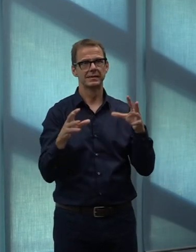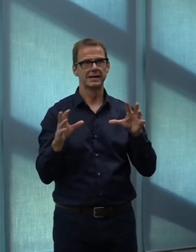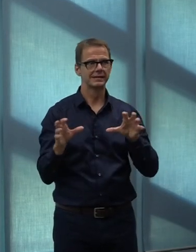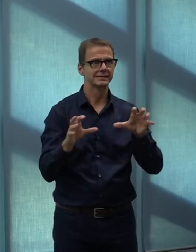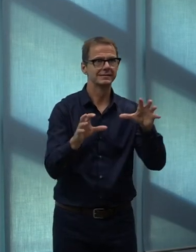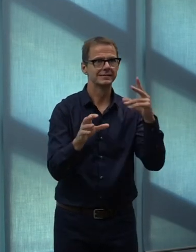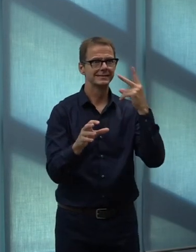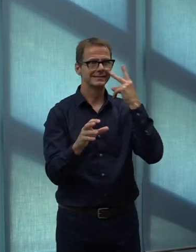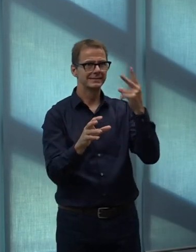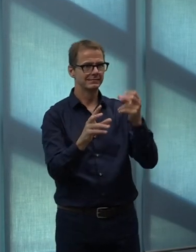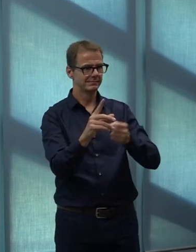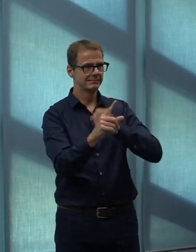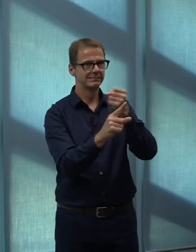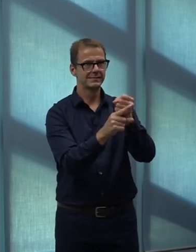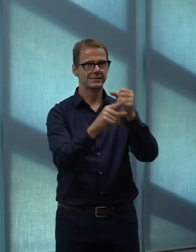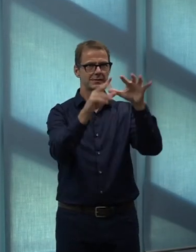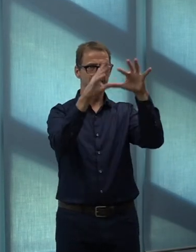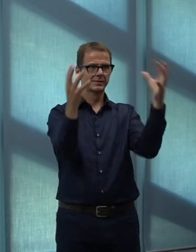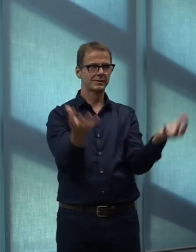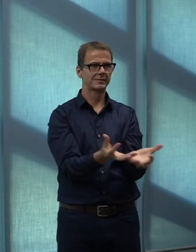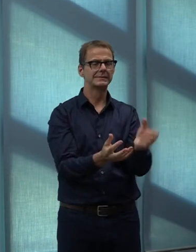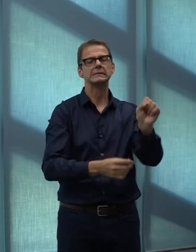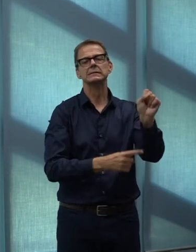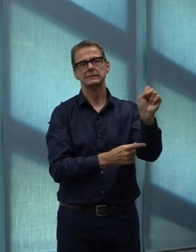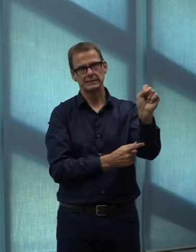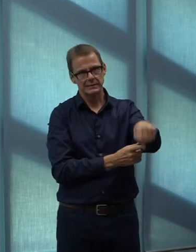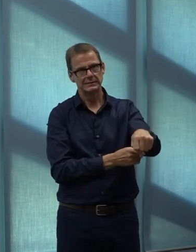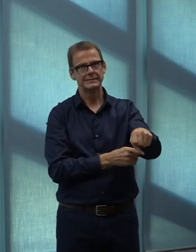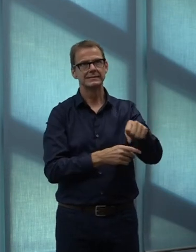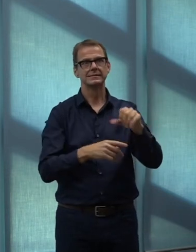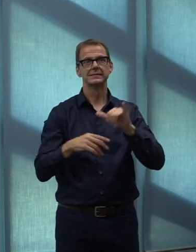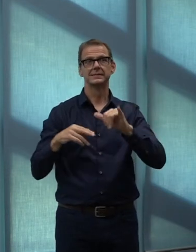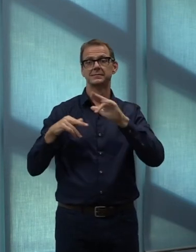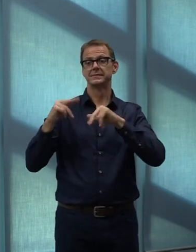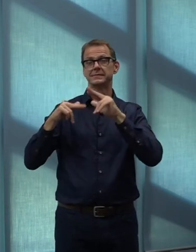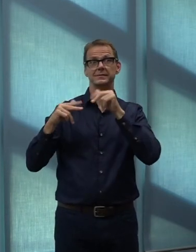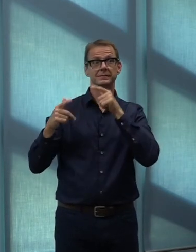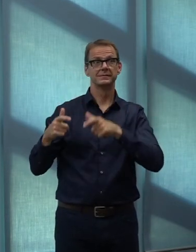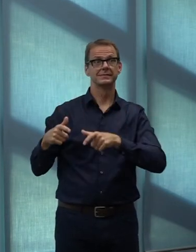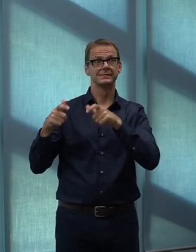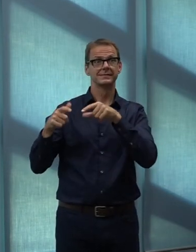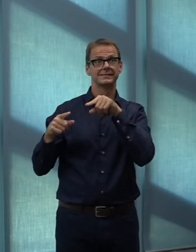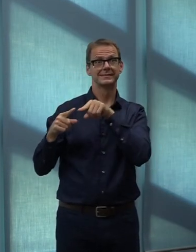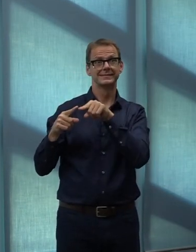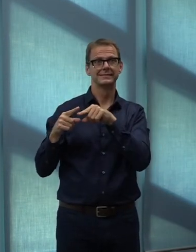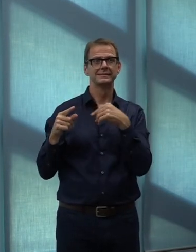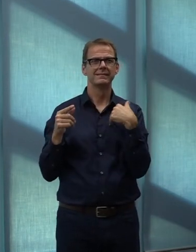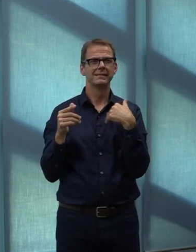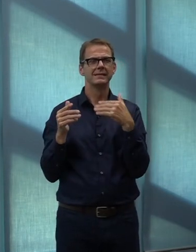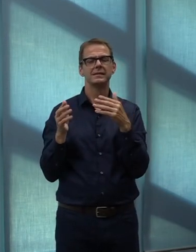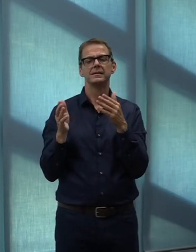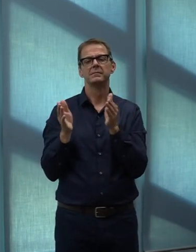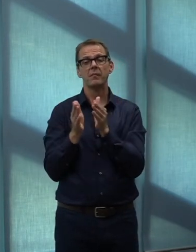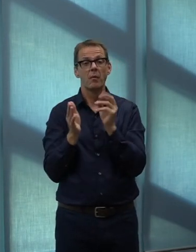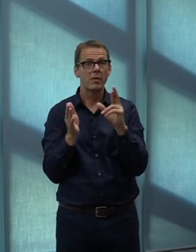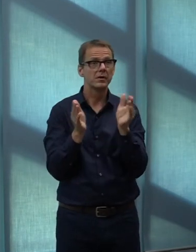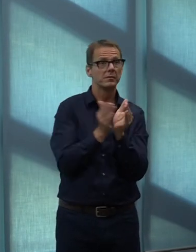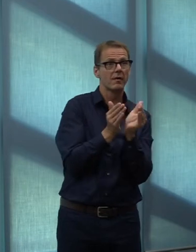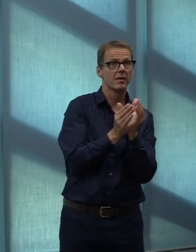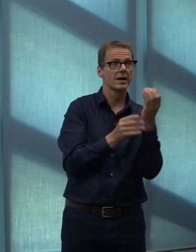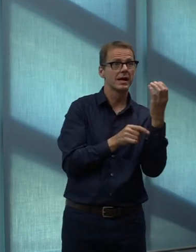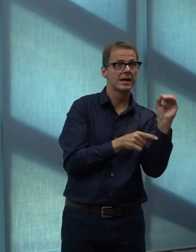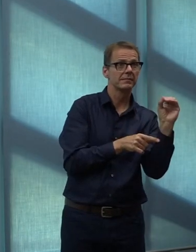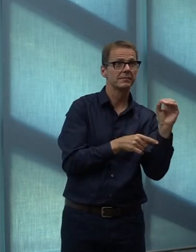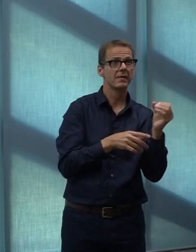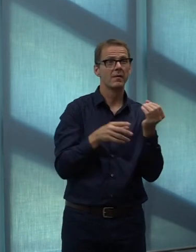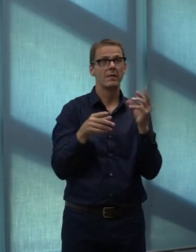builders from mom and pop builders through to large real estate companies who have been waiting to see where we go with